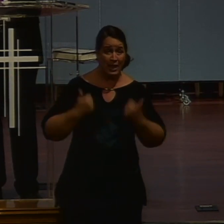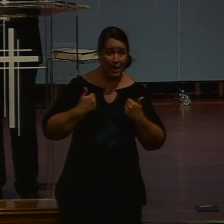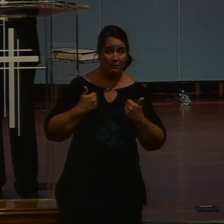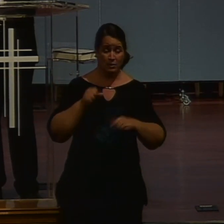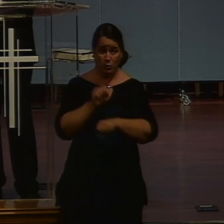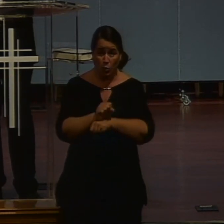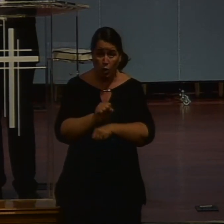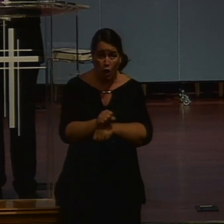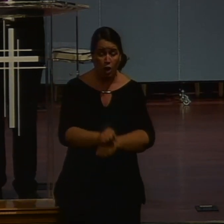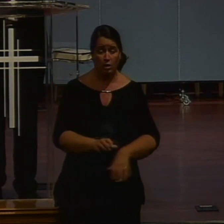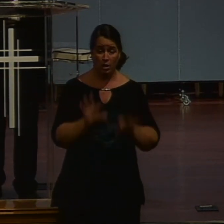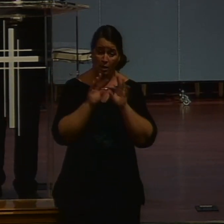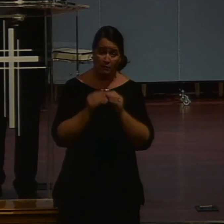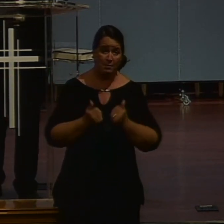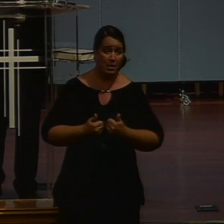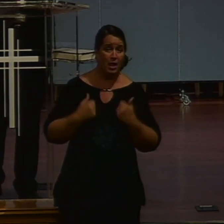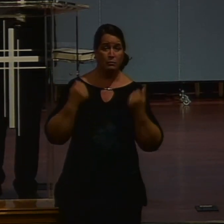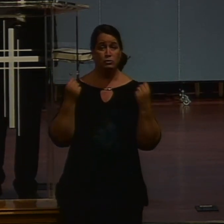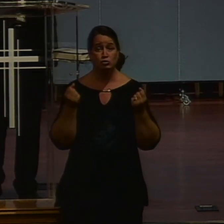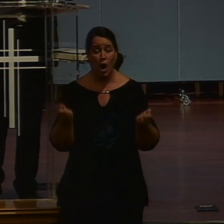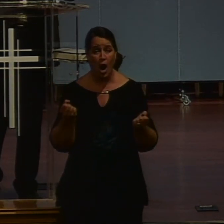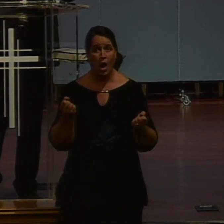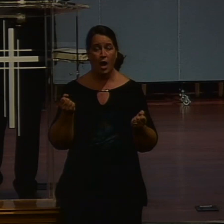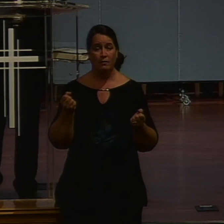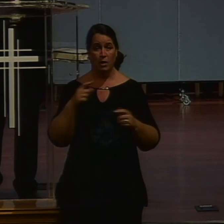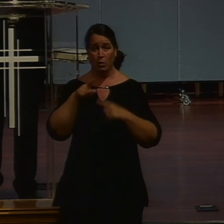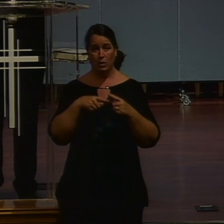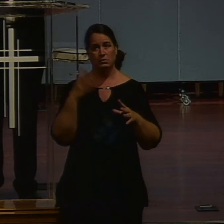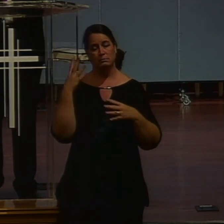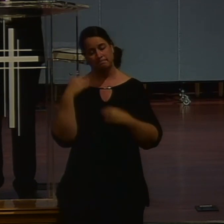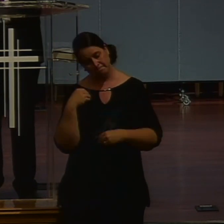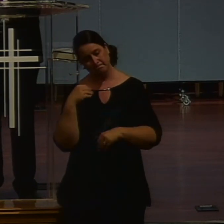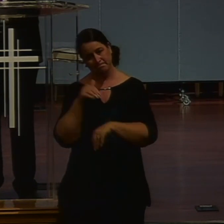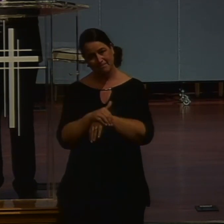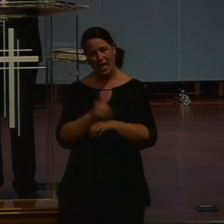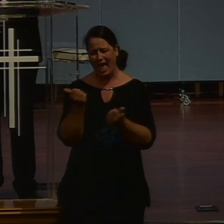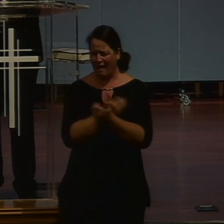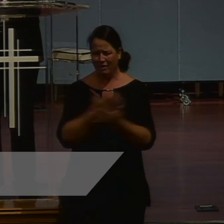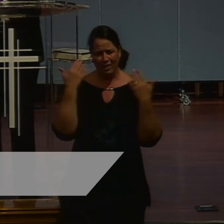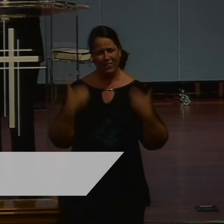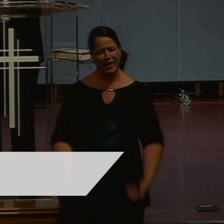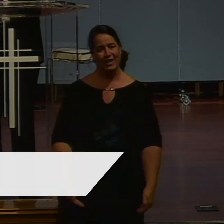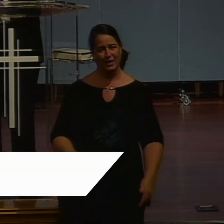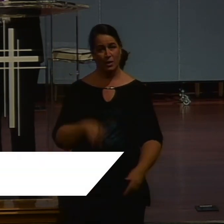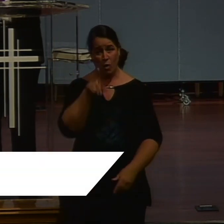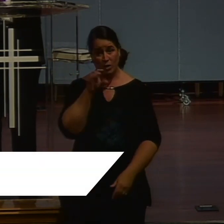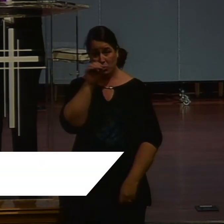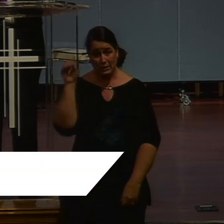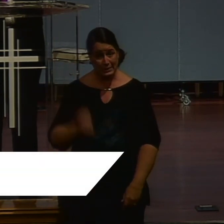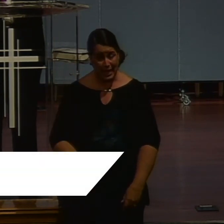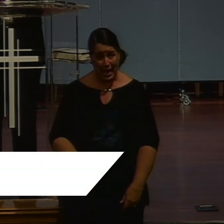family life. As we drive. As we lay our head in the pillow. It is giving all we know of ourselves. To all we know of God.